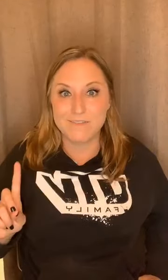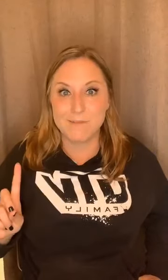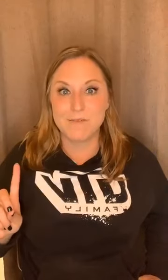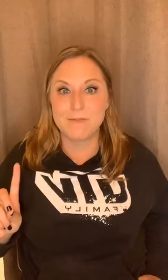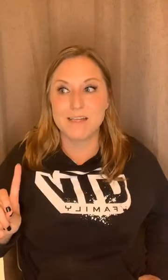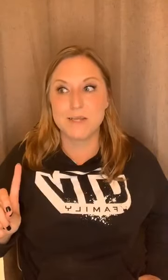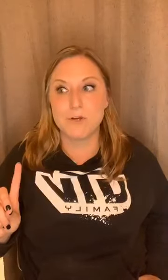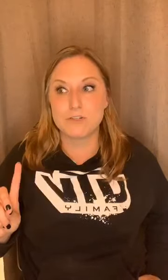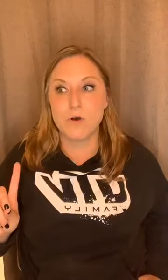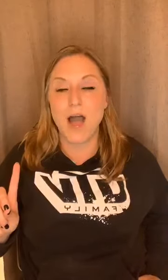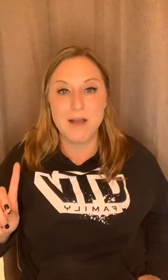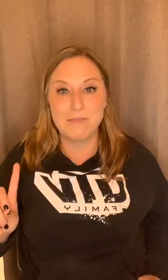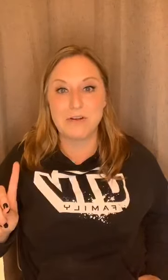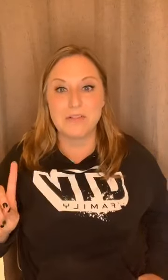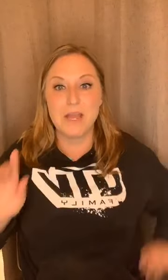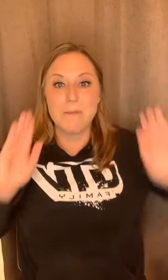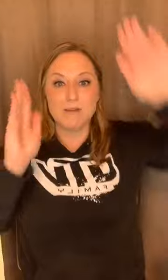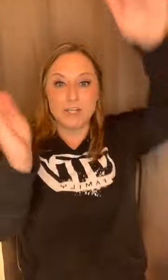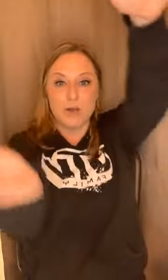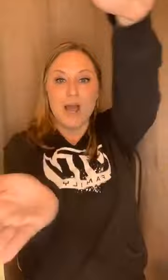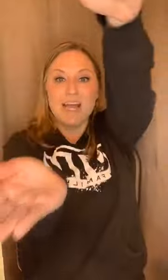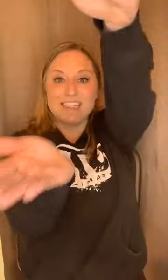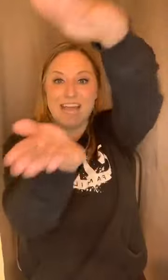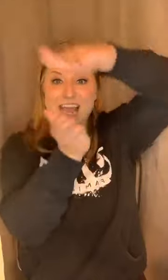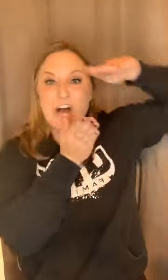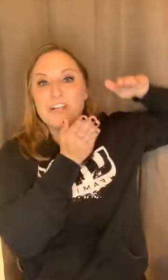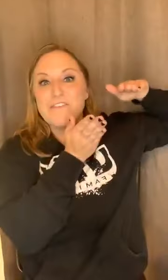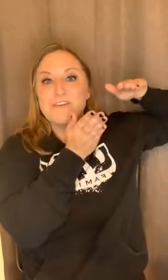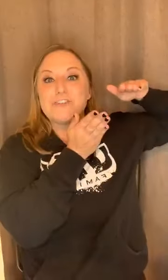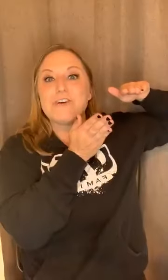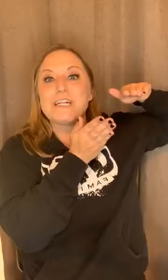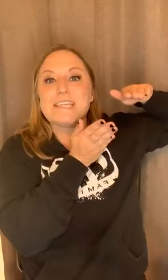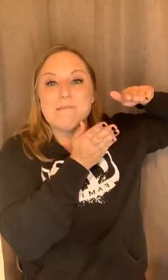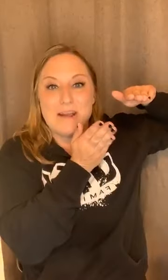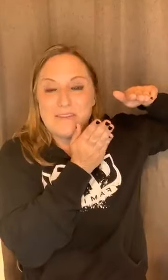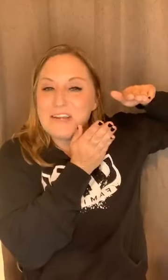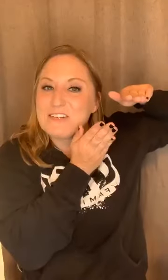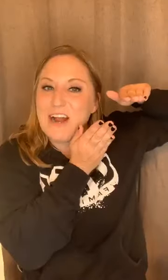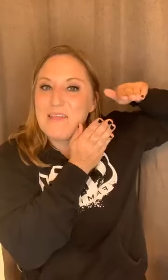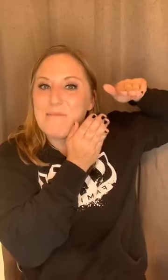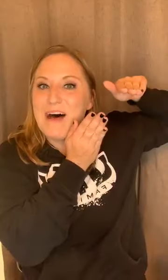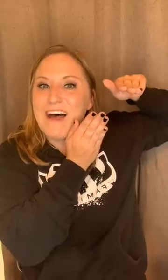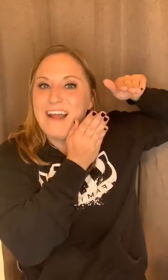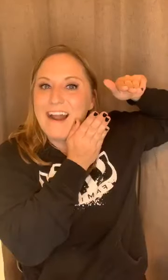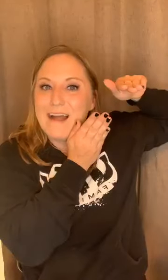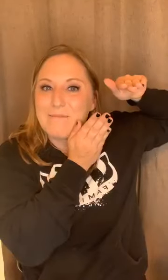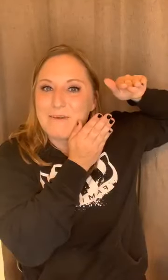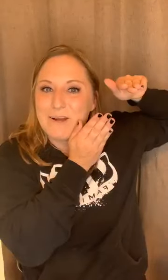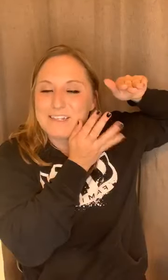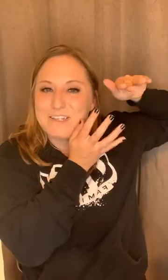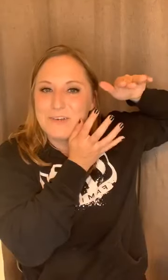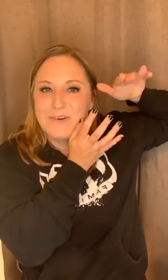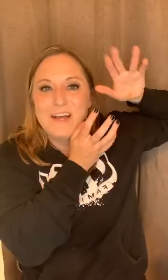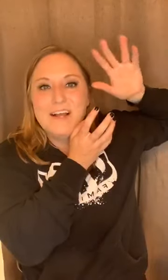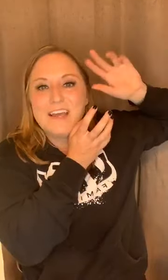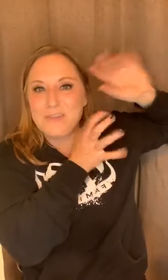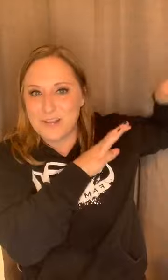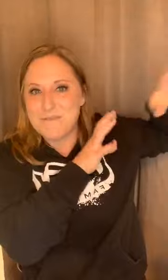fit me from last summer. So I'm literally about to go take all of those shorts. I'm not even going to try them on and I'm going to either give them